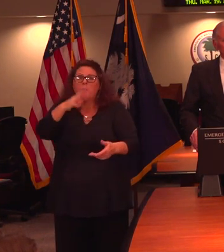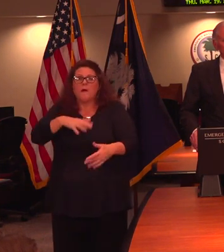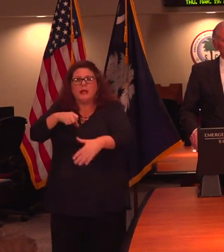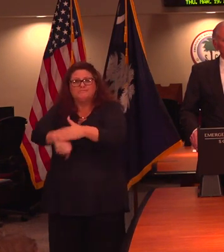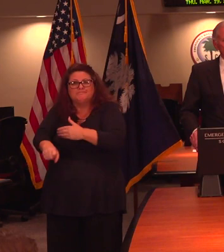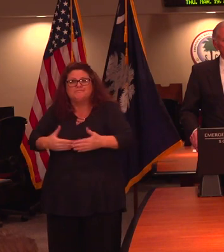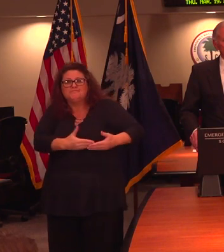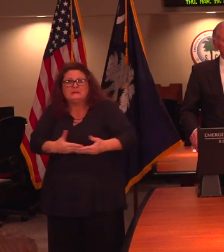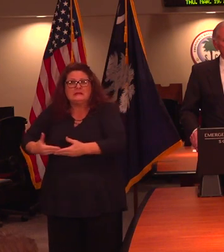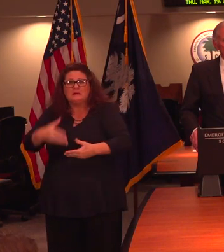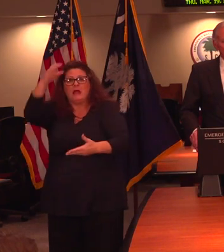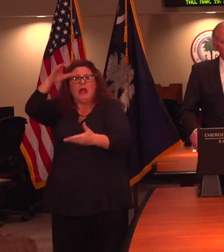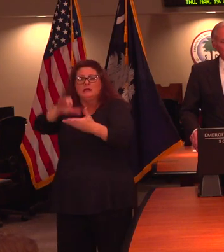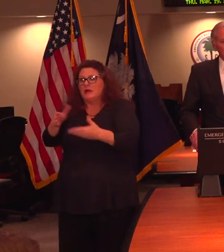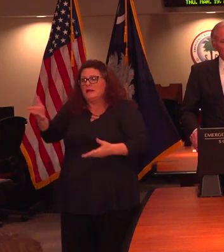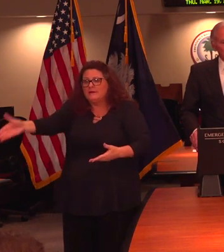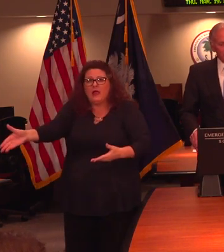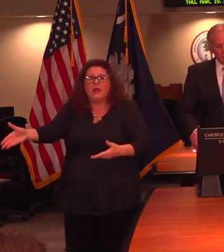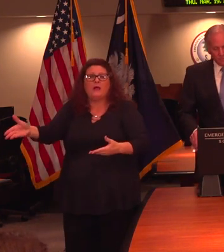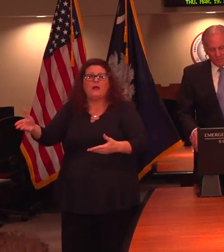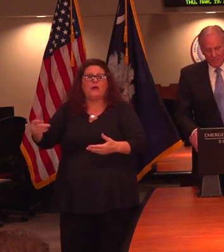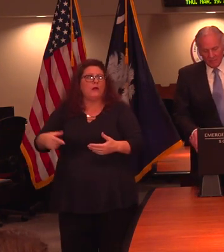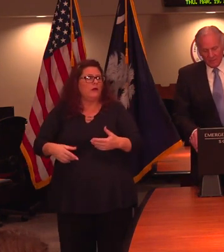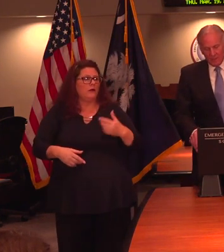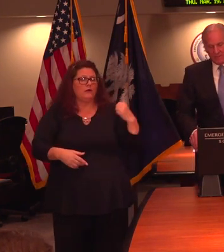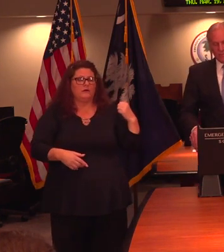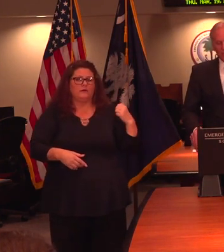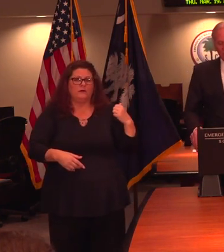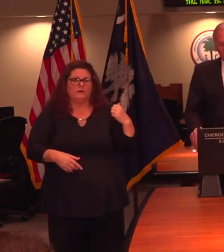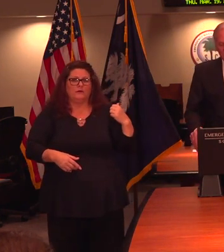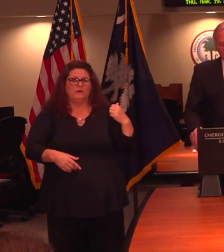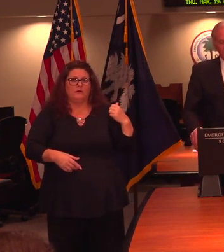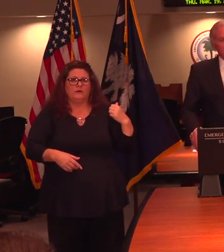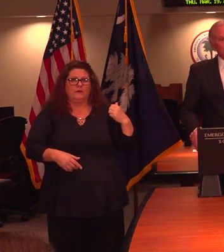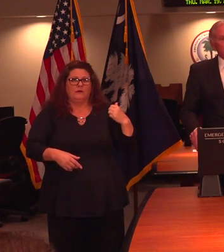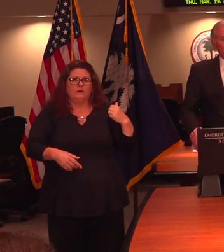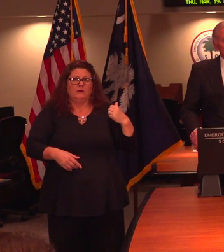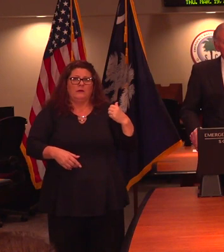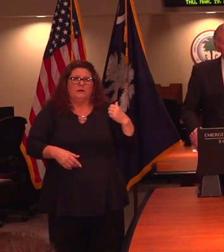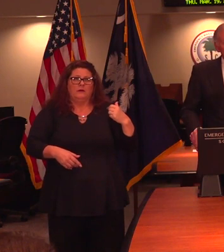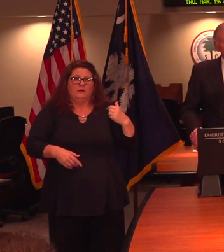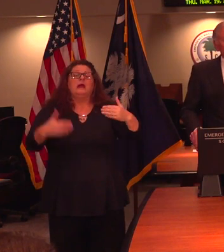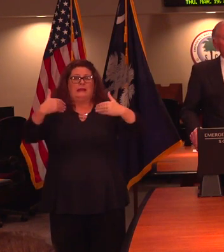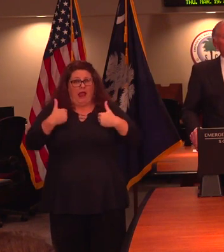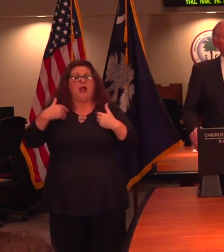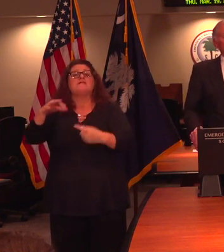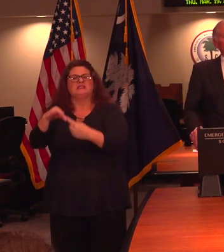husband being there, being present for the childbirth? There can be exceptions,